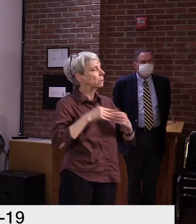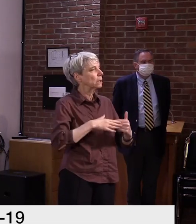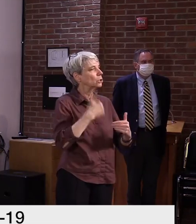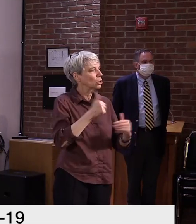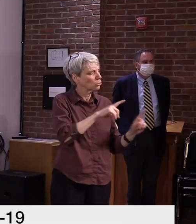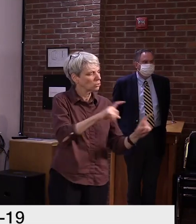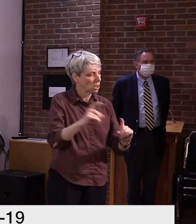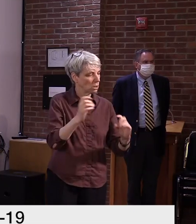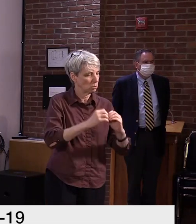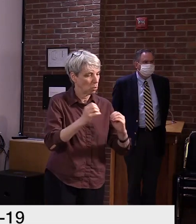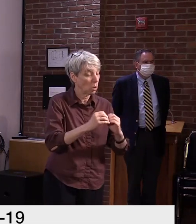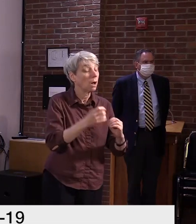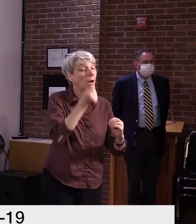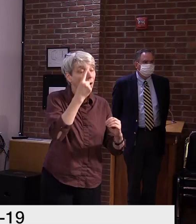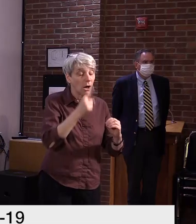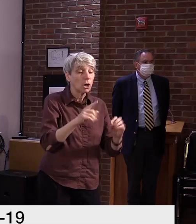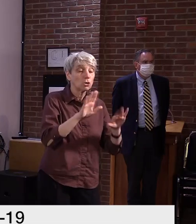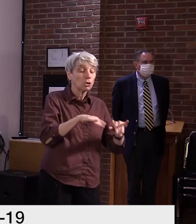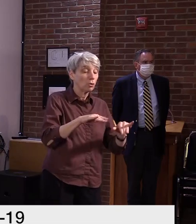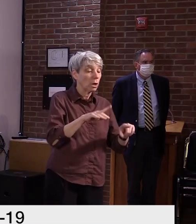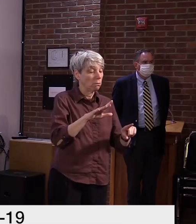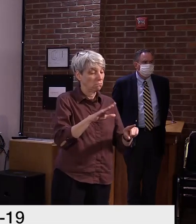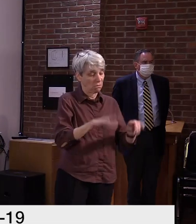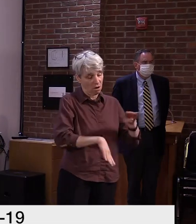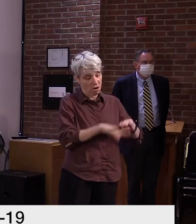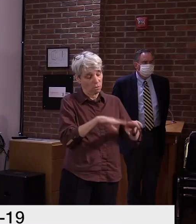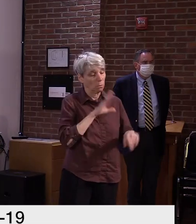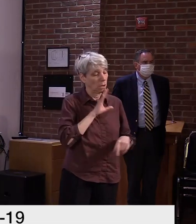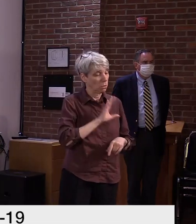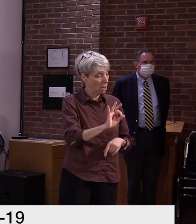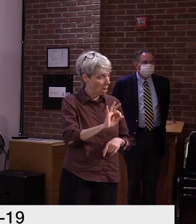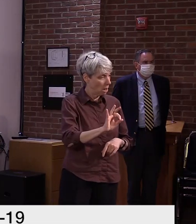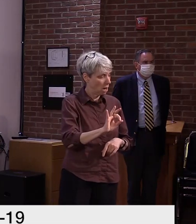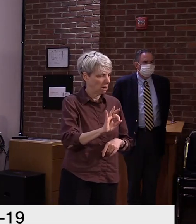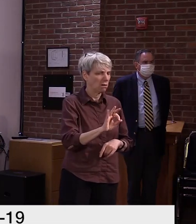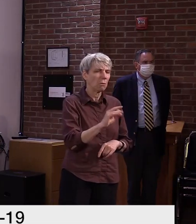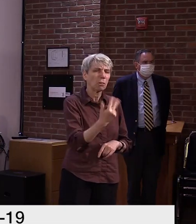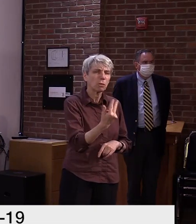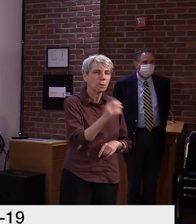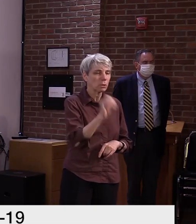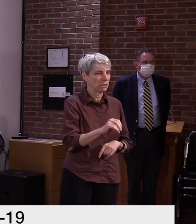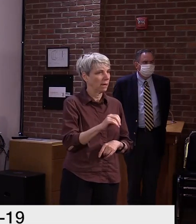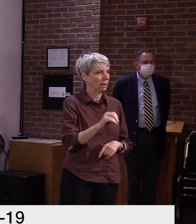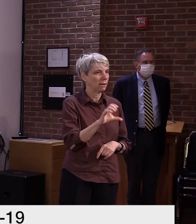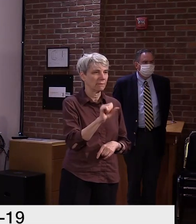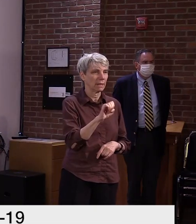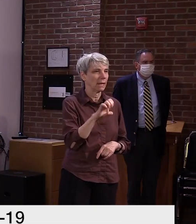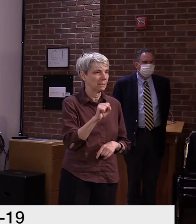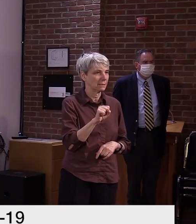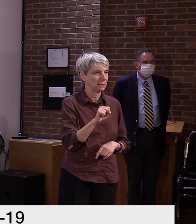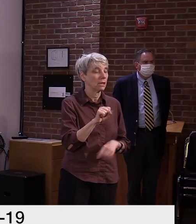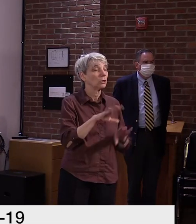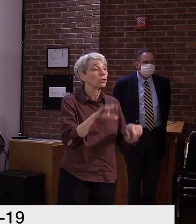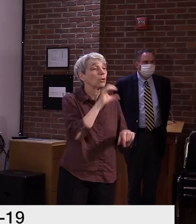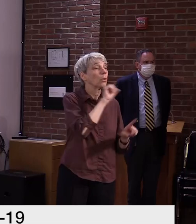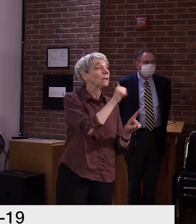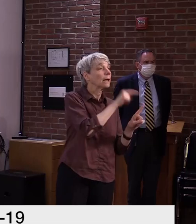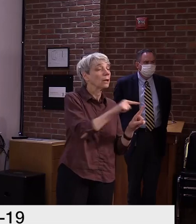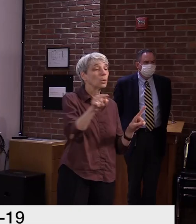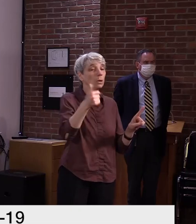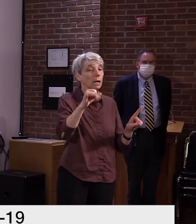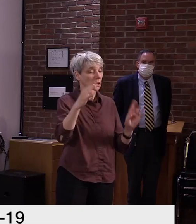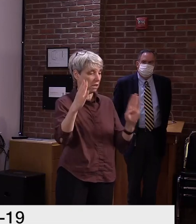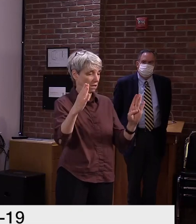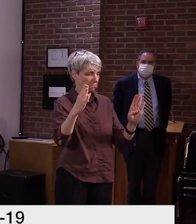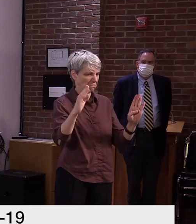make up only about three percent of all of our Vermont cases, and children between the ages of 10 and 19 make up